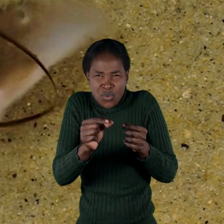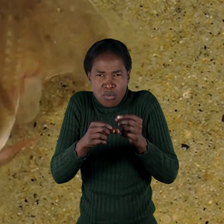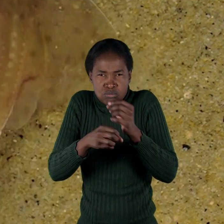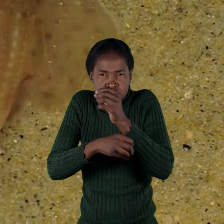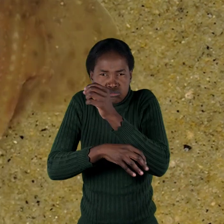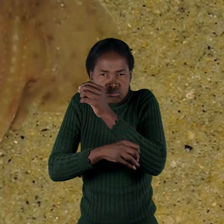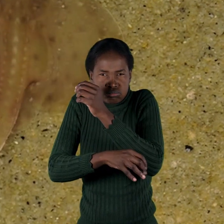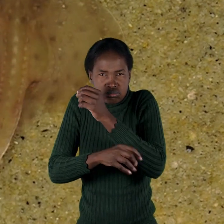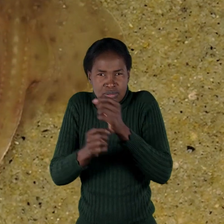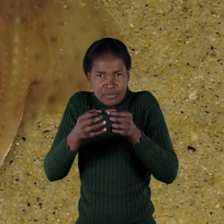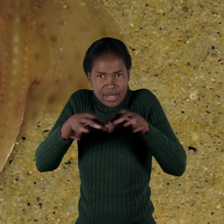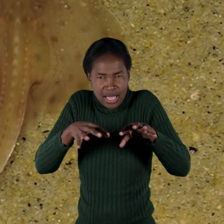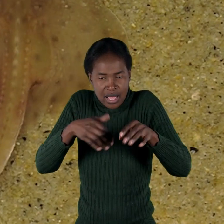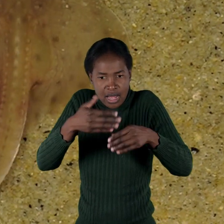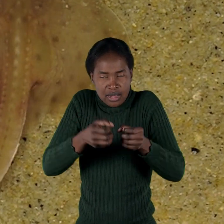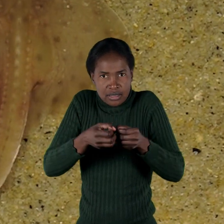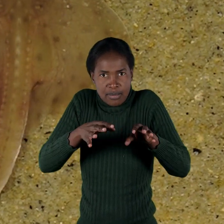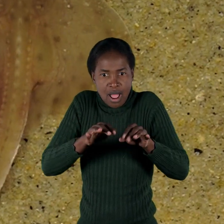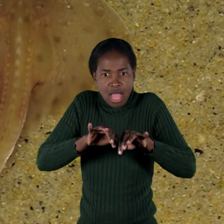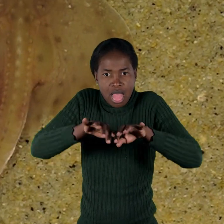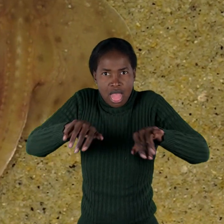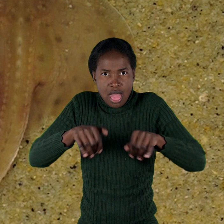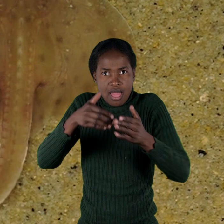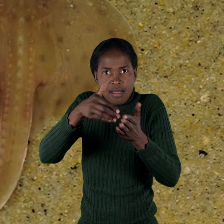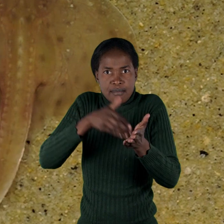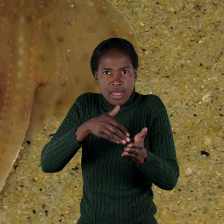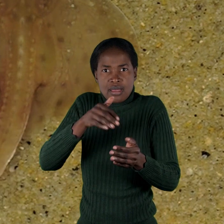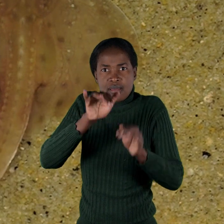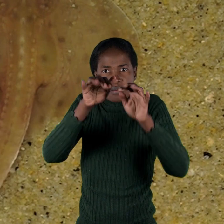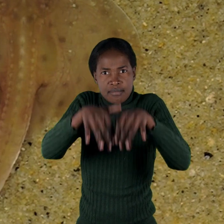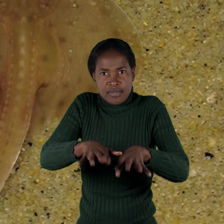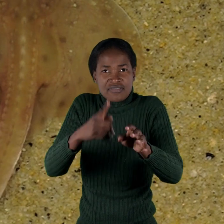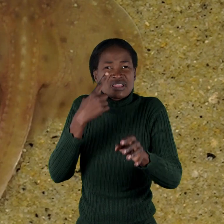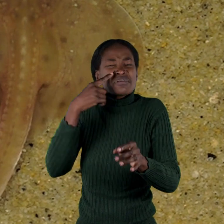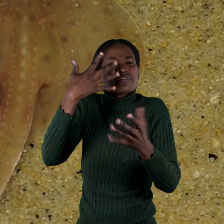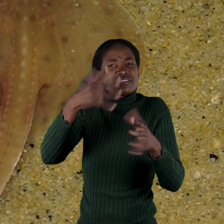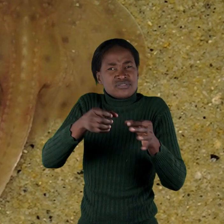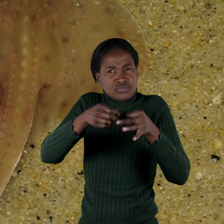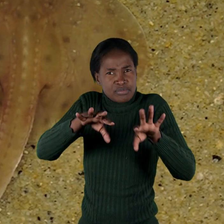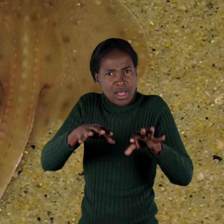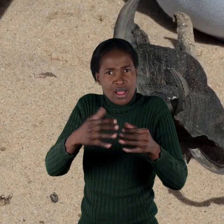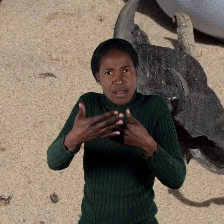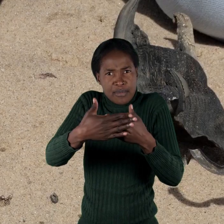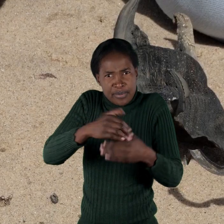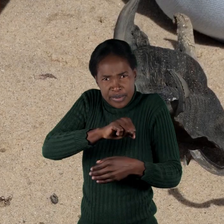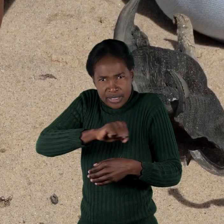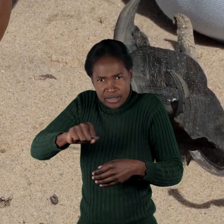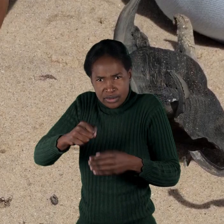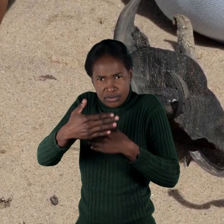cases and then hatch back into the ocean. You might have seen these egg cases washed up on the beach, where they're well disguised